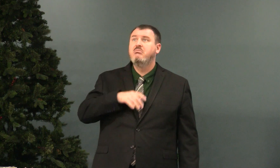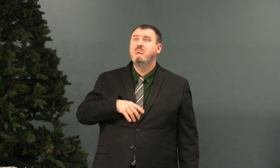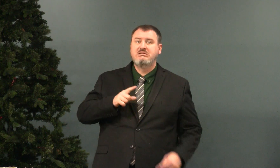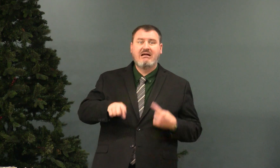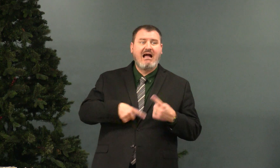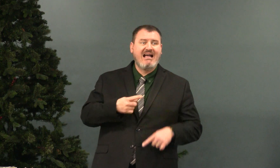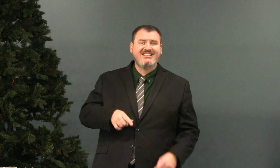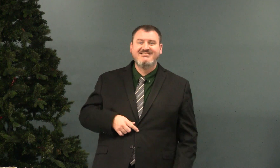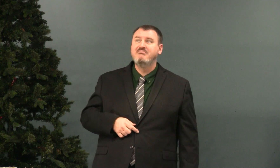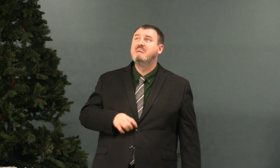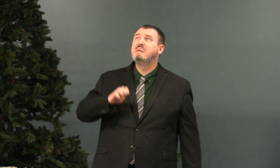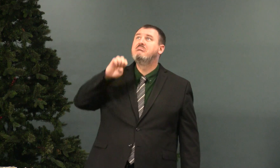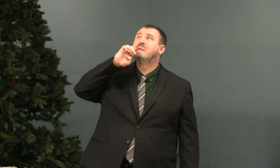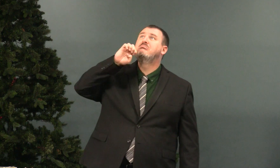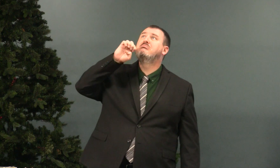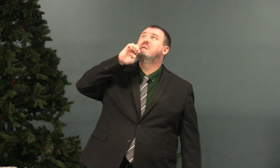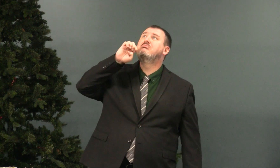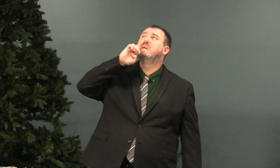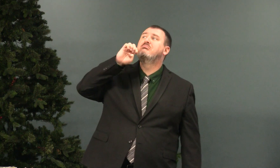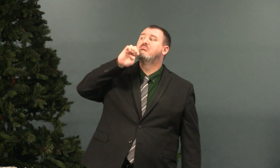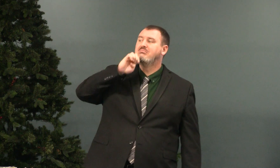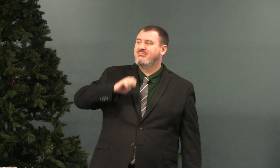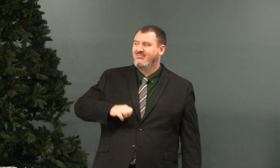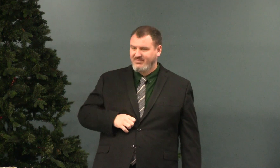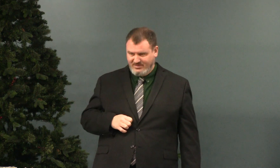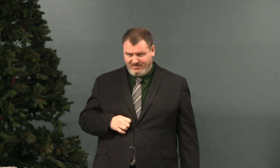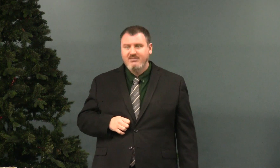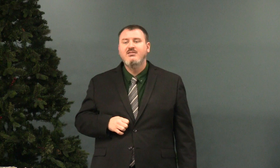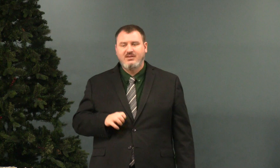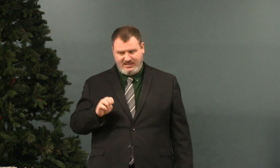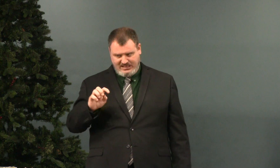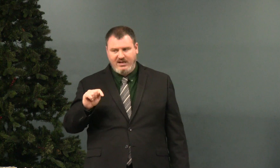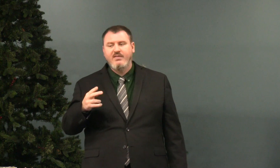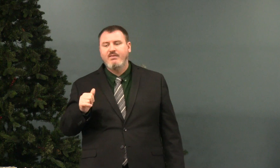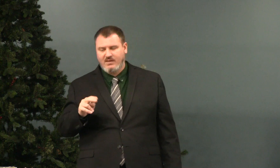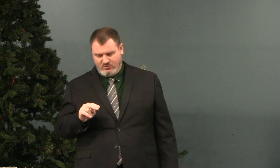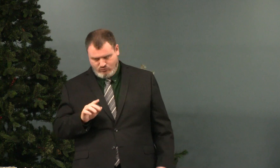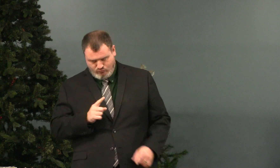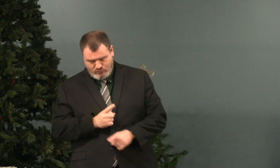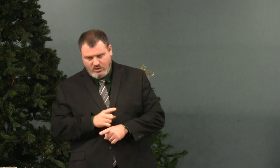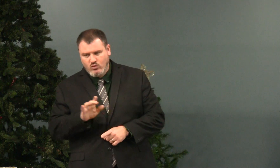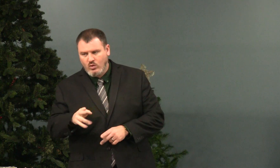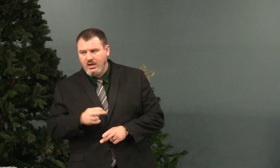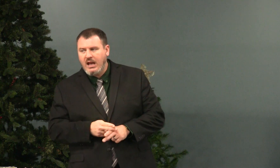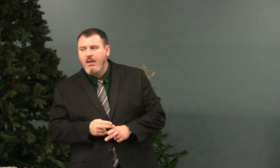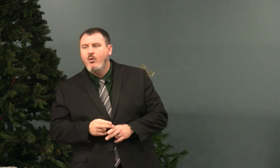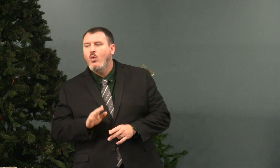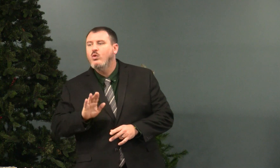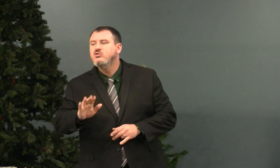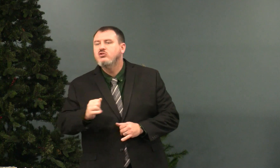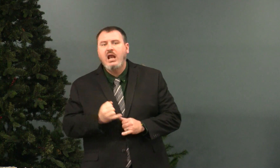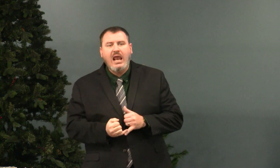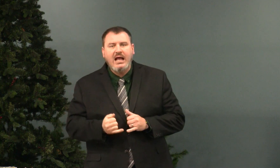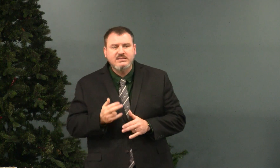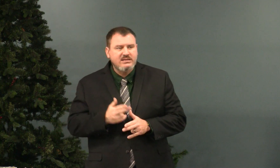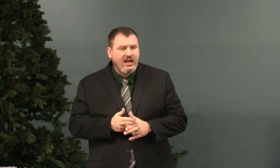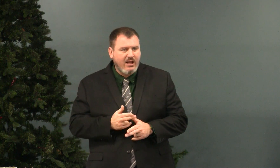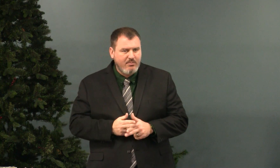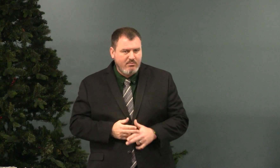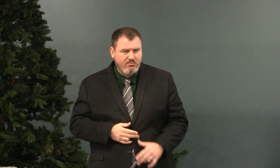And he won't say anything. He just signs like this. Ethan he won't talk to me. Ethan right that's your name. What's your last name?